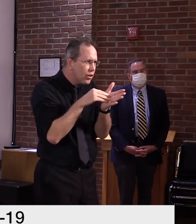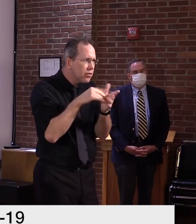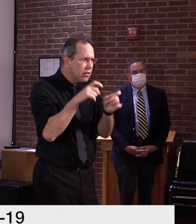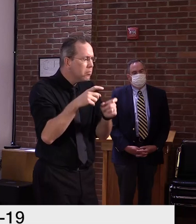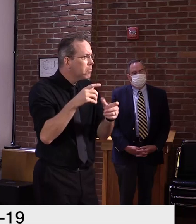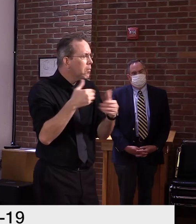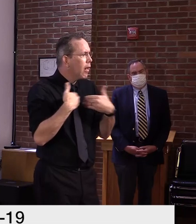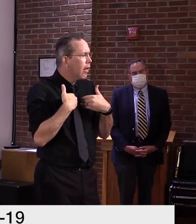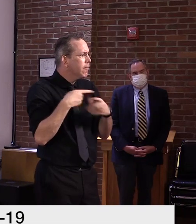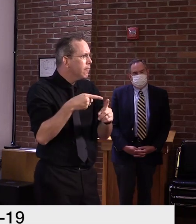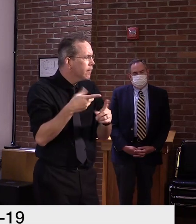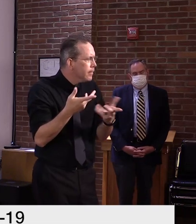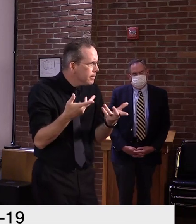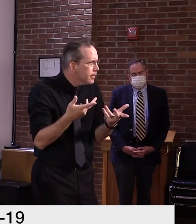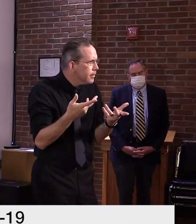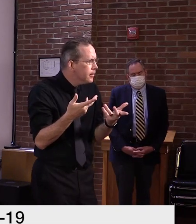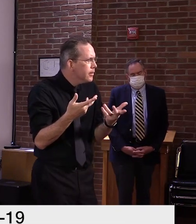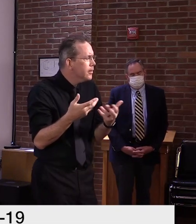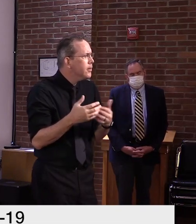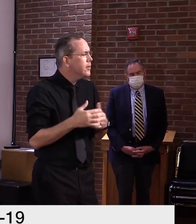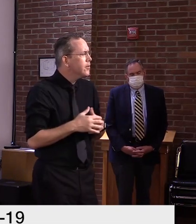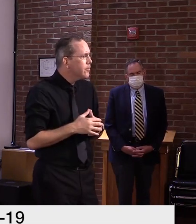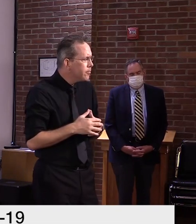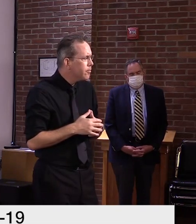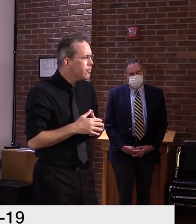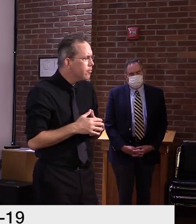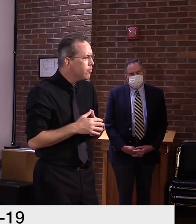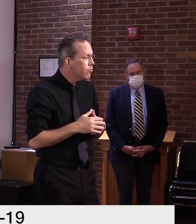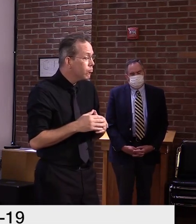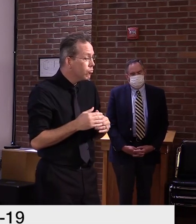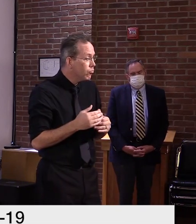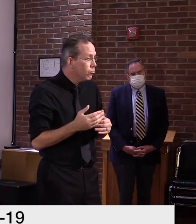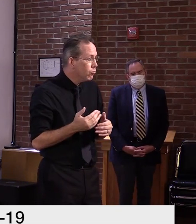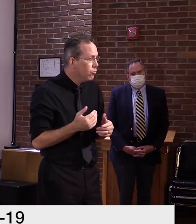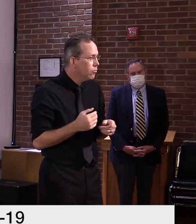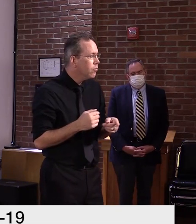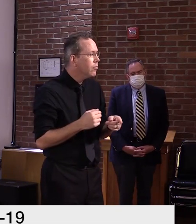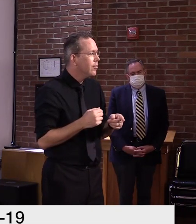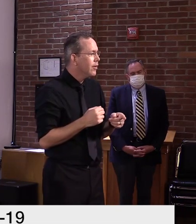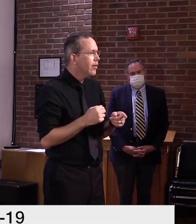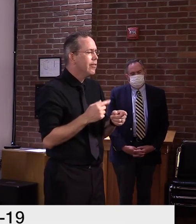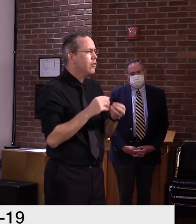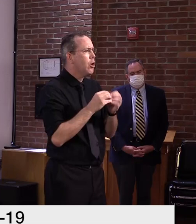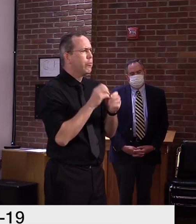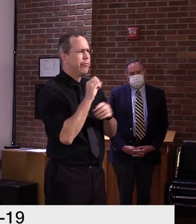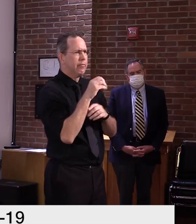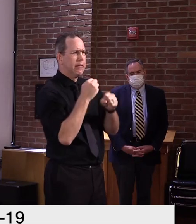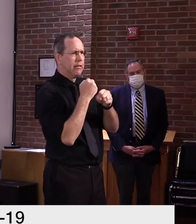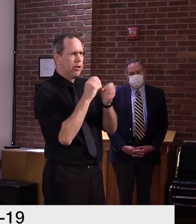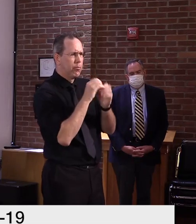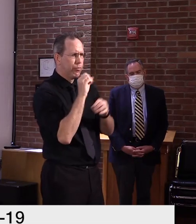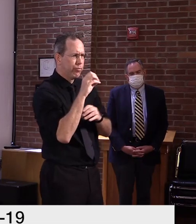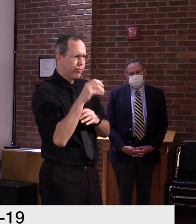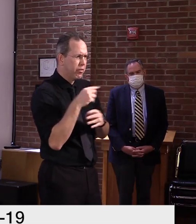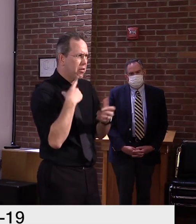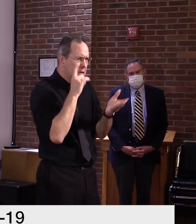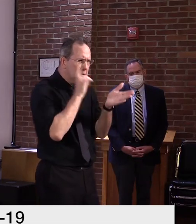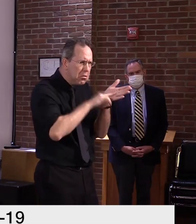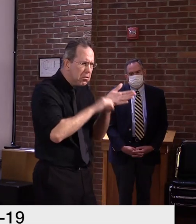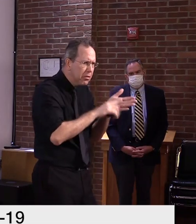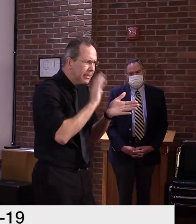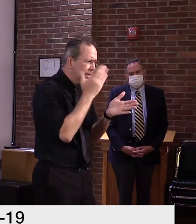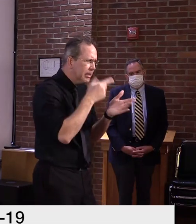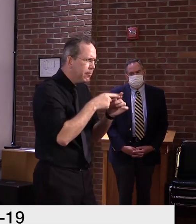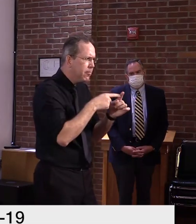It's about 18% of the potential cases. Should we be doing more studies like this on a larger scale in Vermont so that we get a